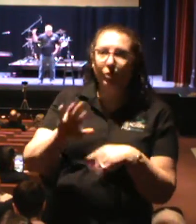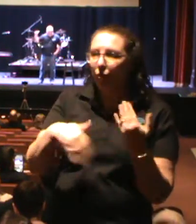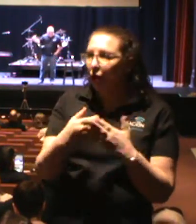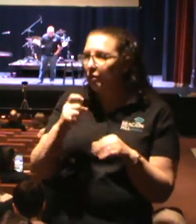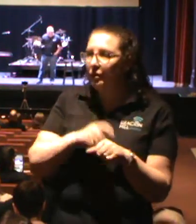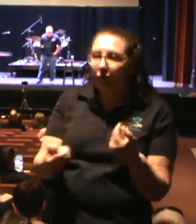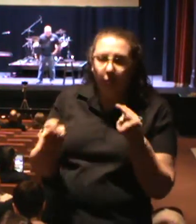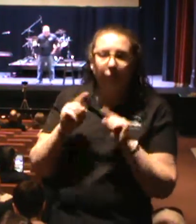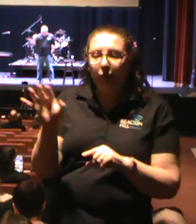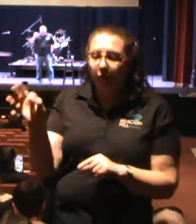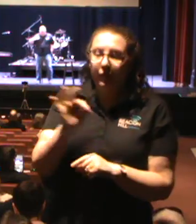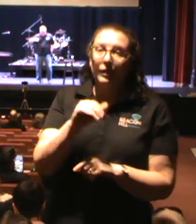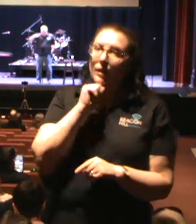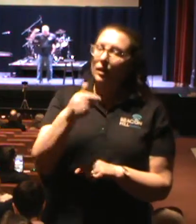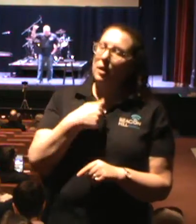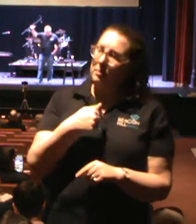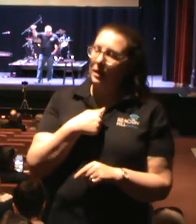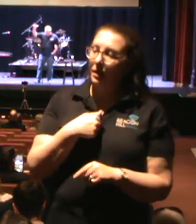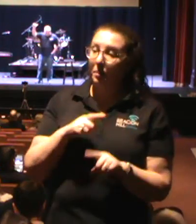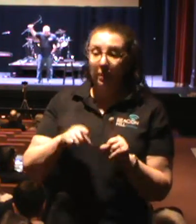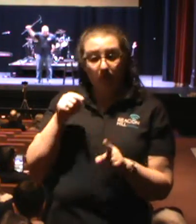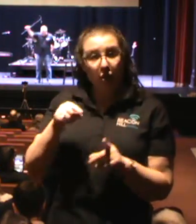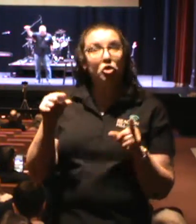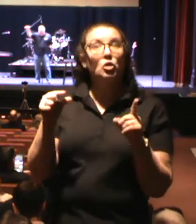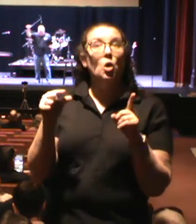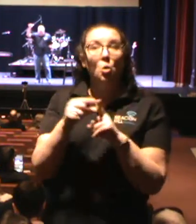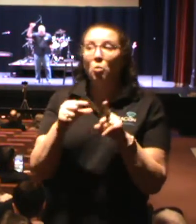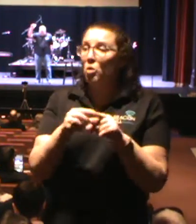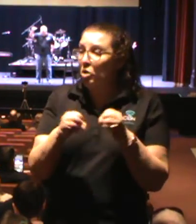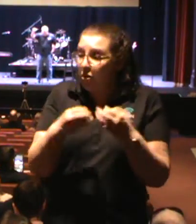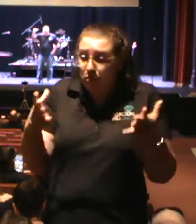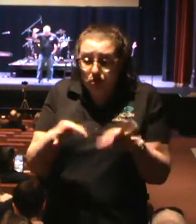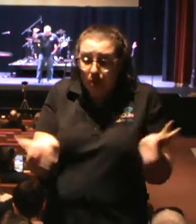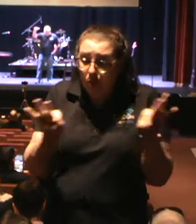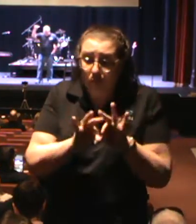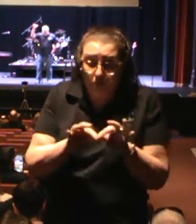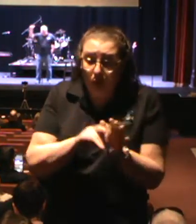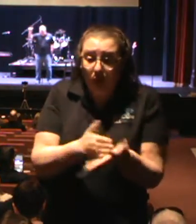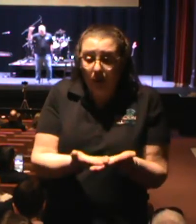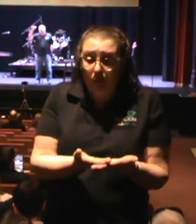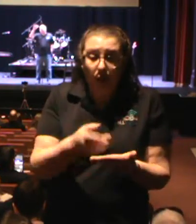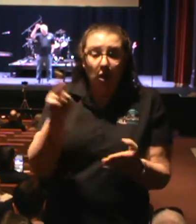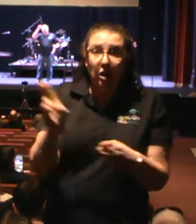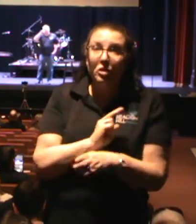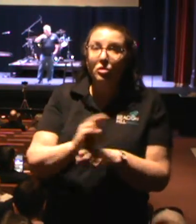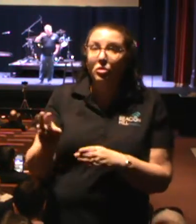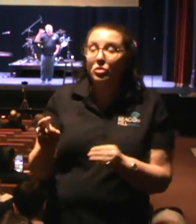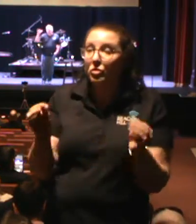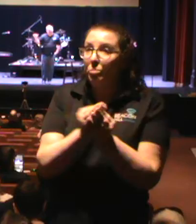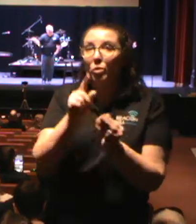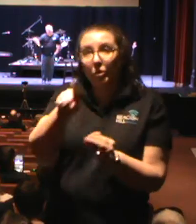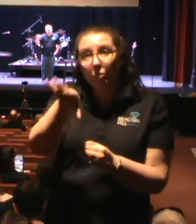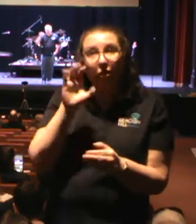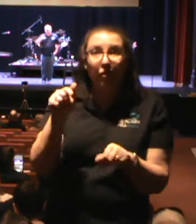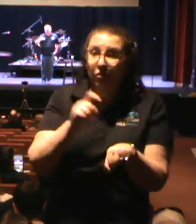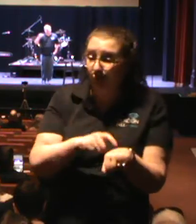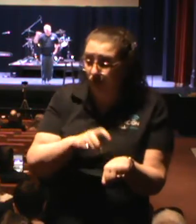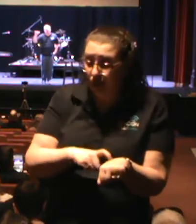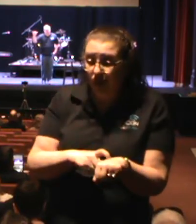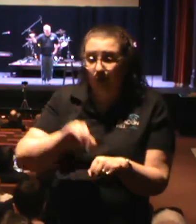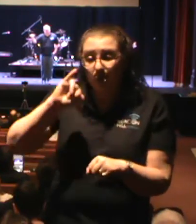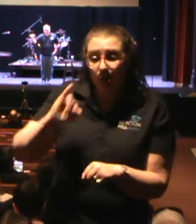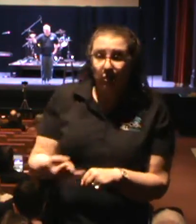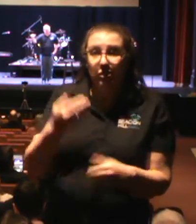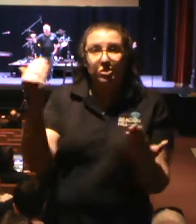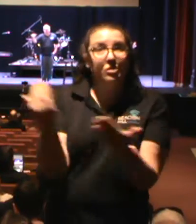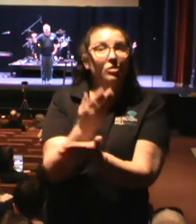That's not who I am. But this word is so important in the Bible that it's used over a hundred times just